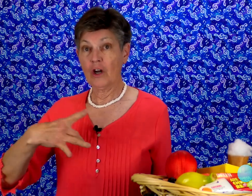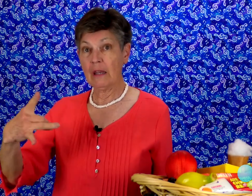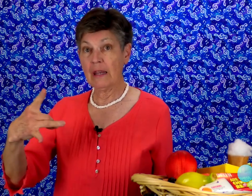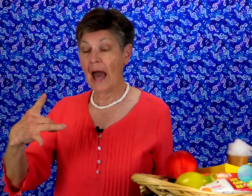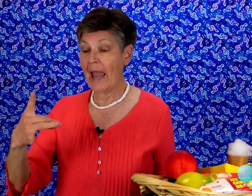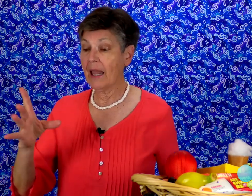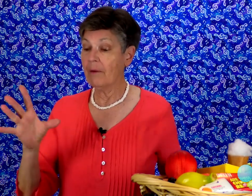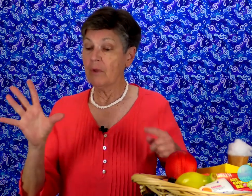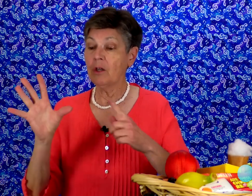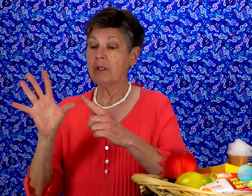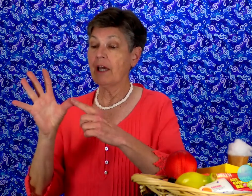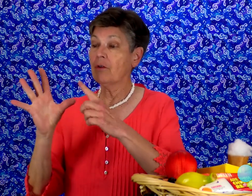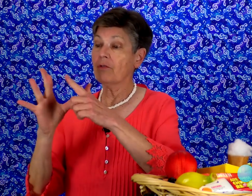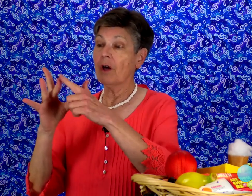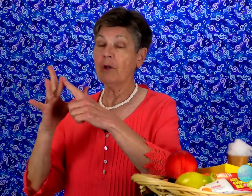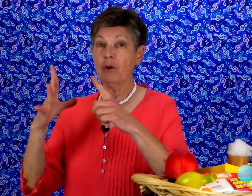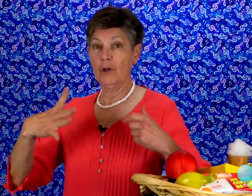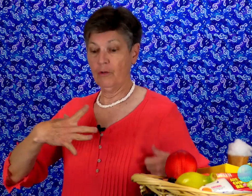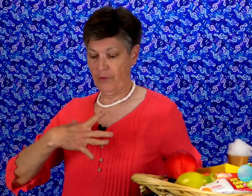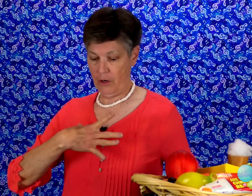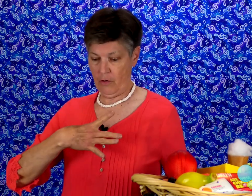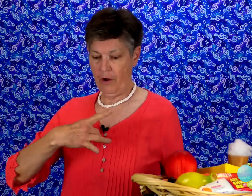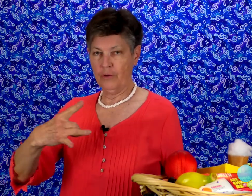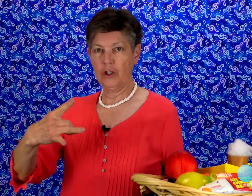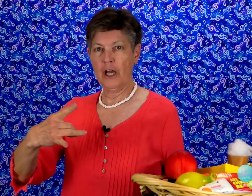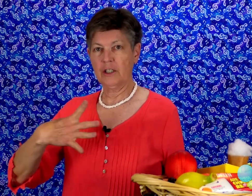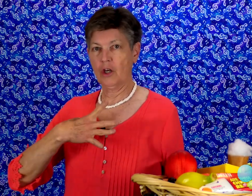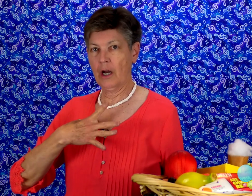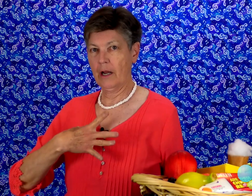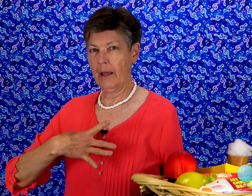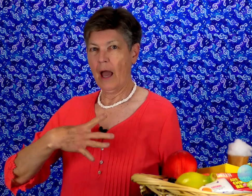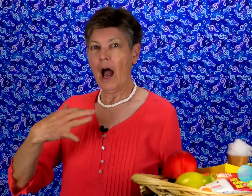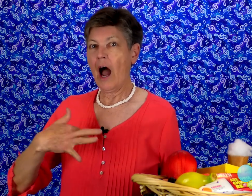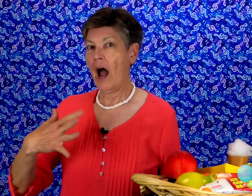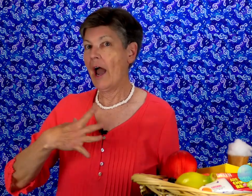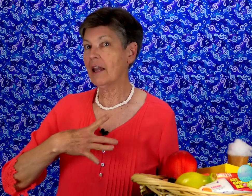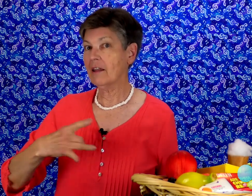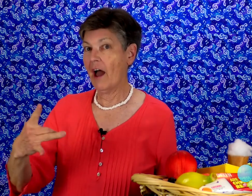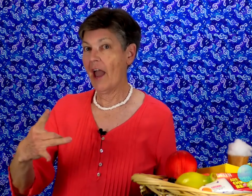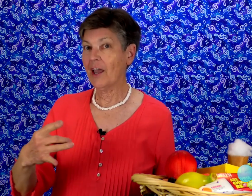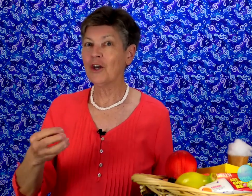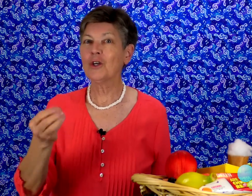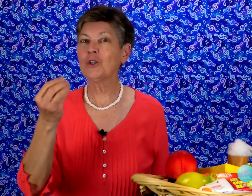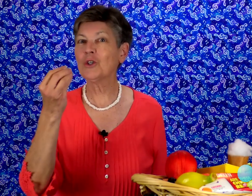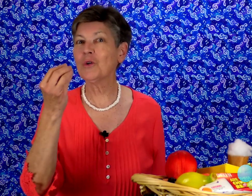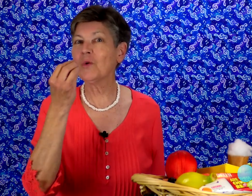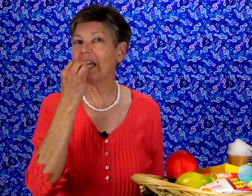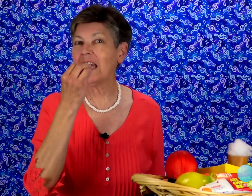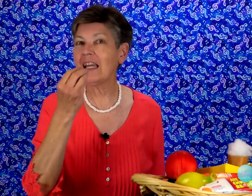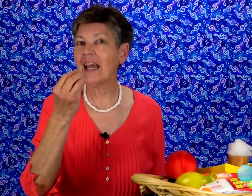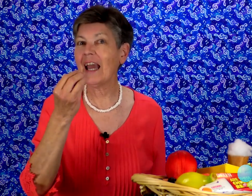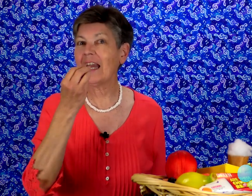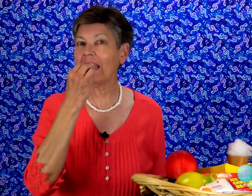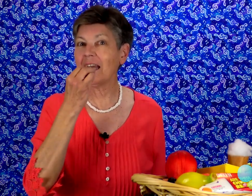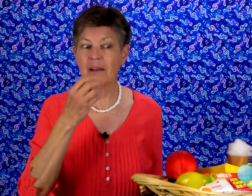For like, you take your thumb and your middle finger off your chest. You kind of like, I like to eat and eat